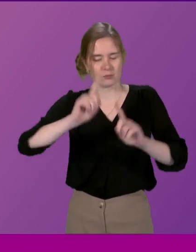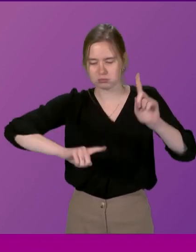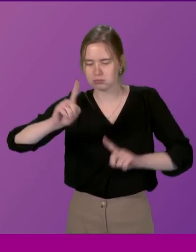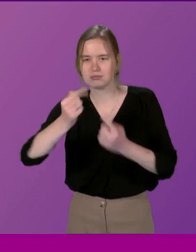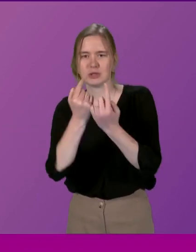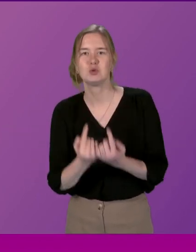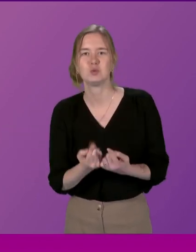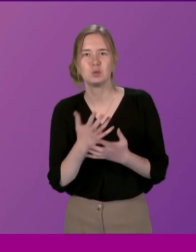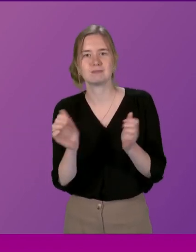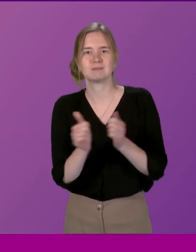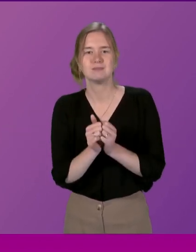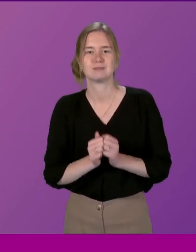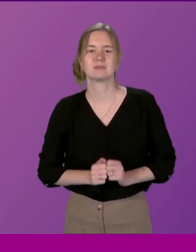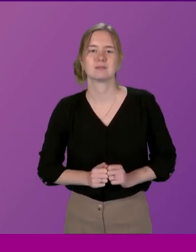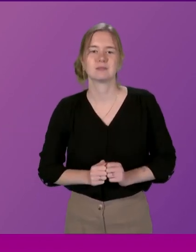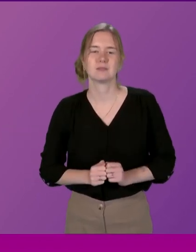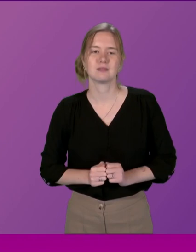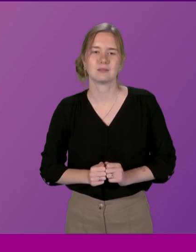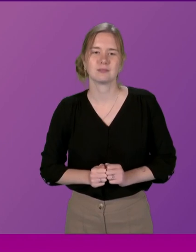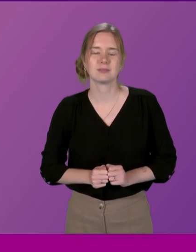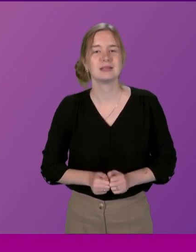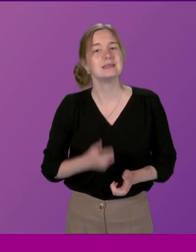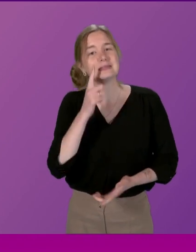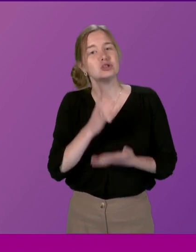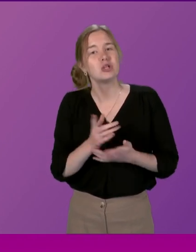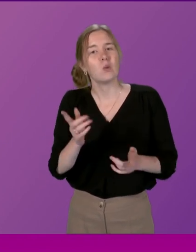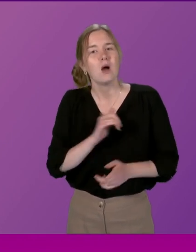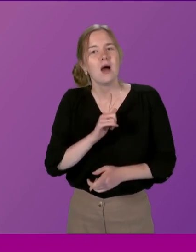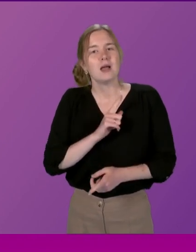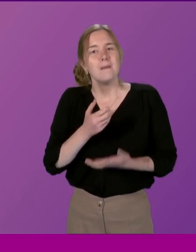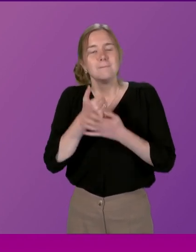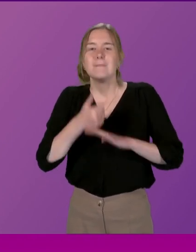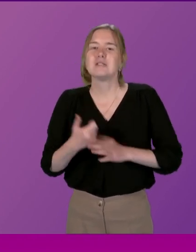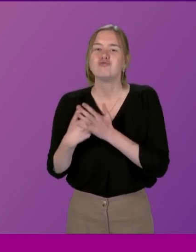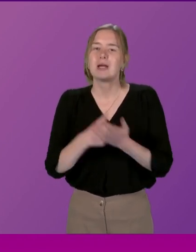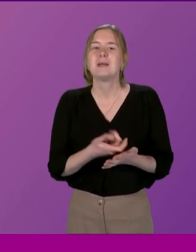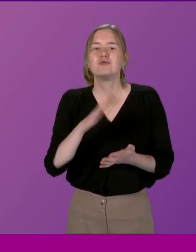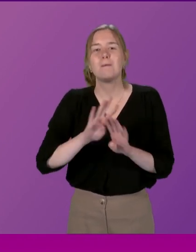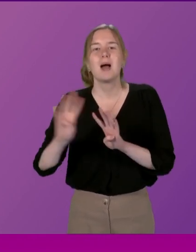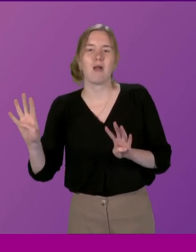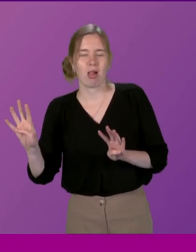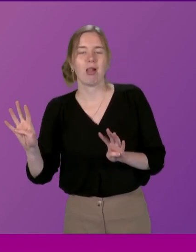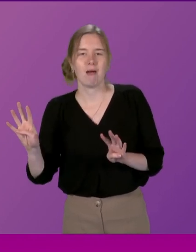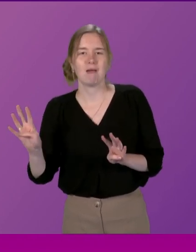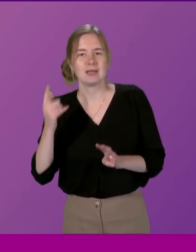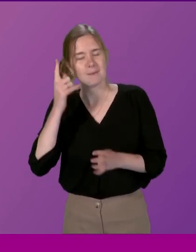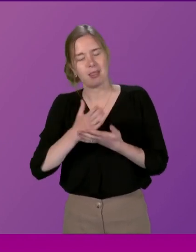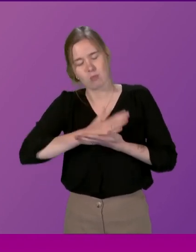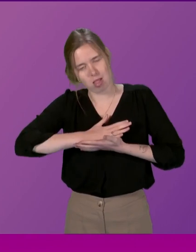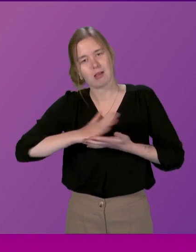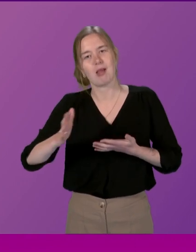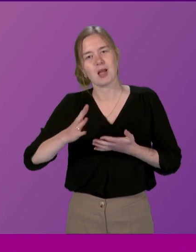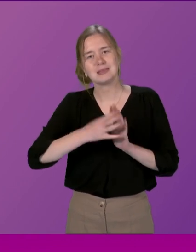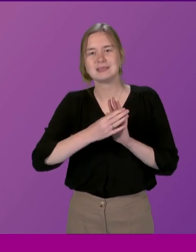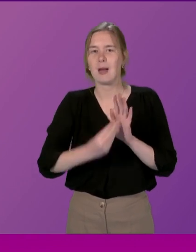The decision to call referendum was in fact based on the recommendations made by this panel And I believe it is a clear example